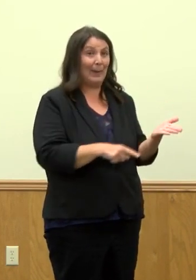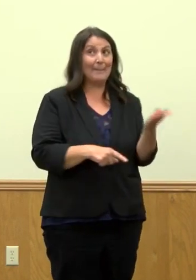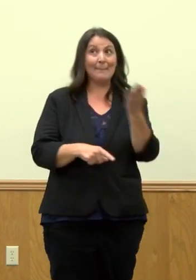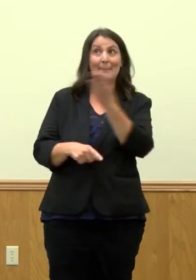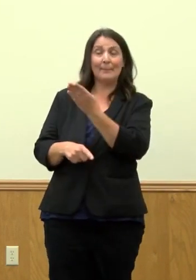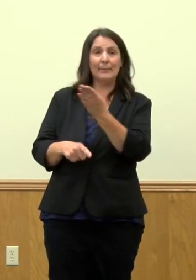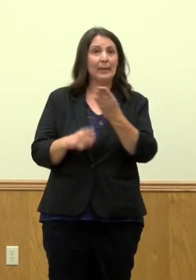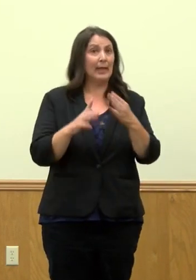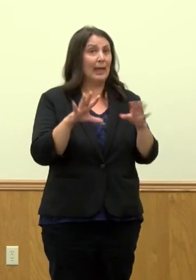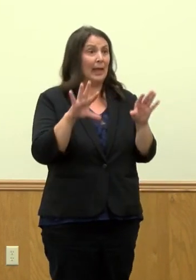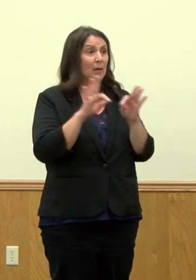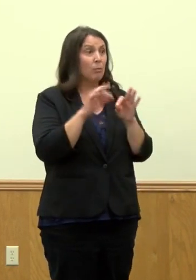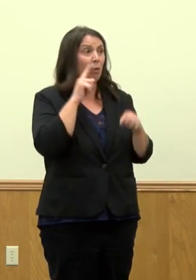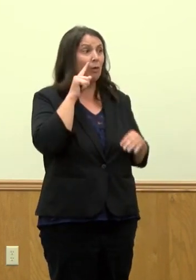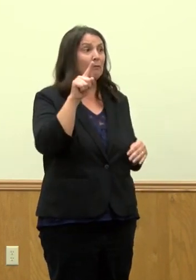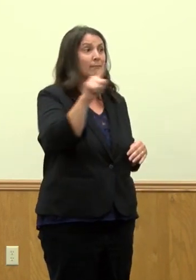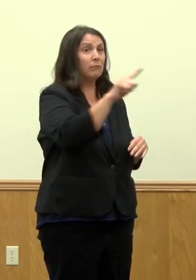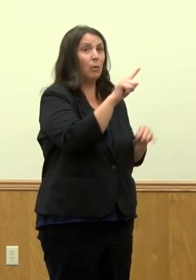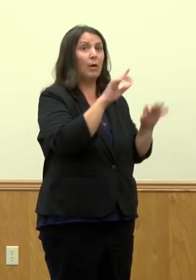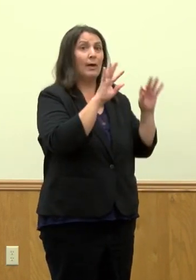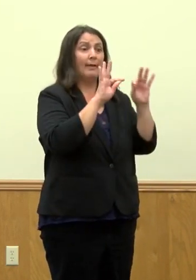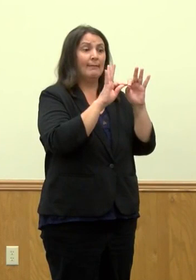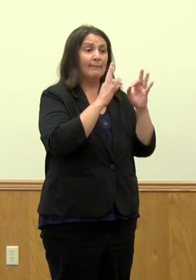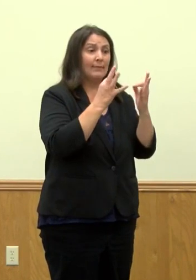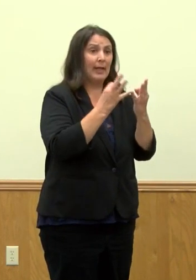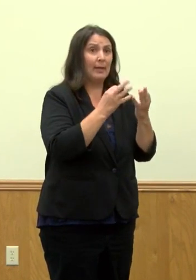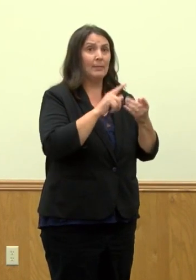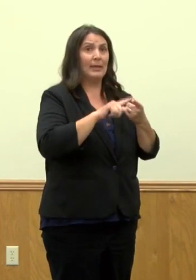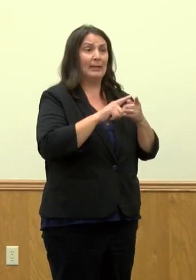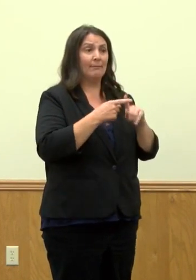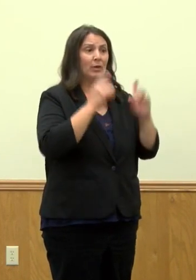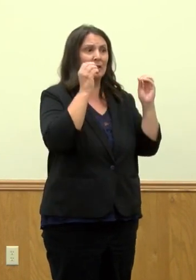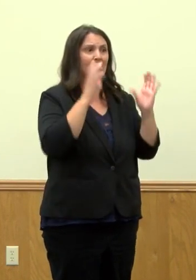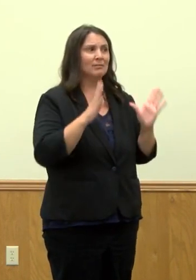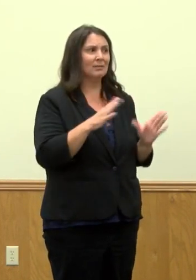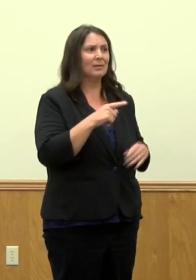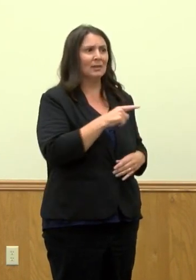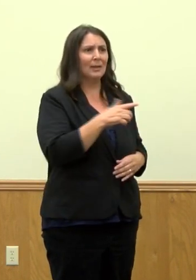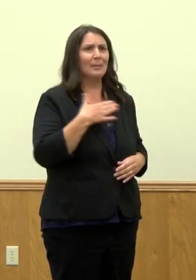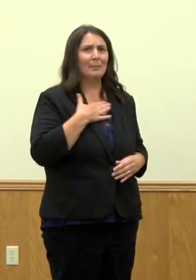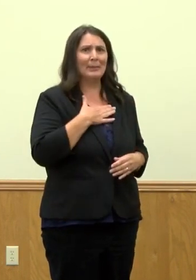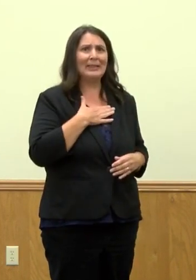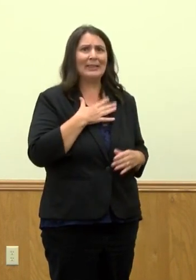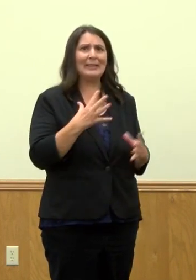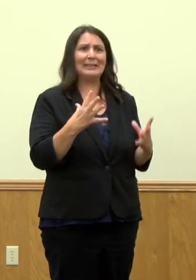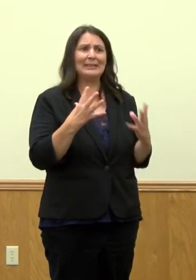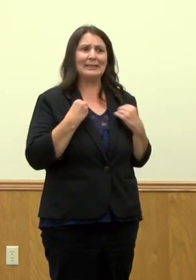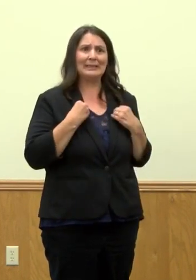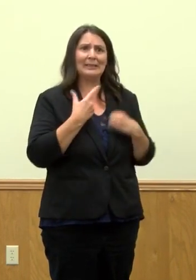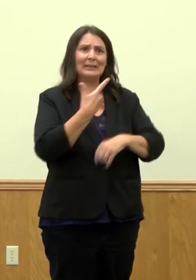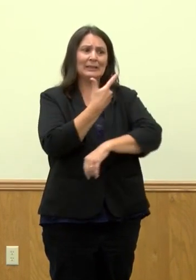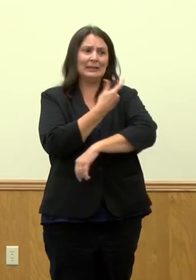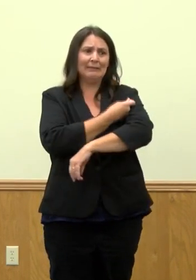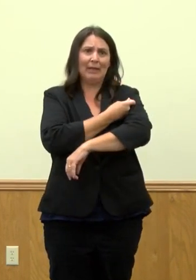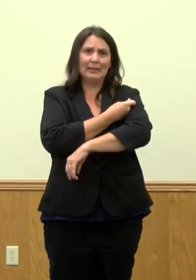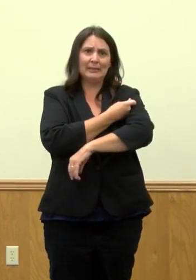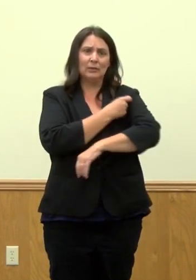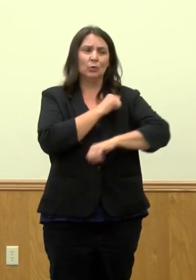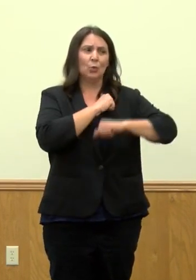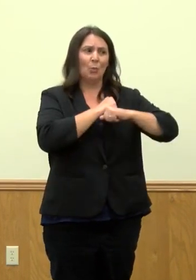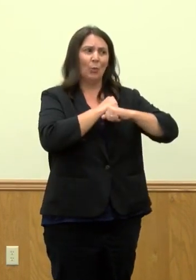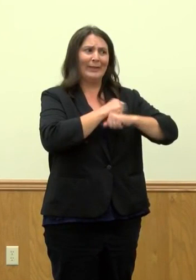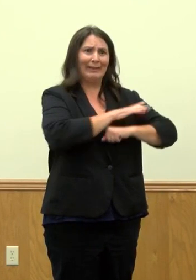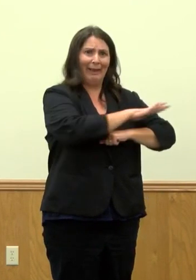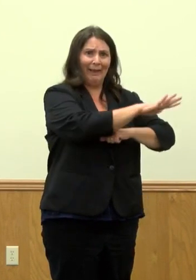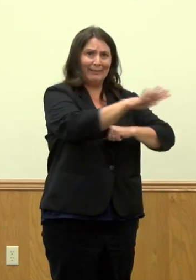their family members, their friends, their teachers to get vaccinated so that they would be able to be protected as of now, while